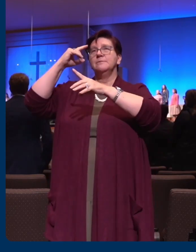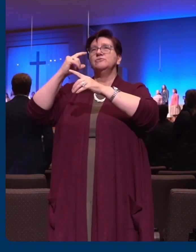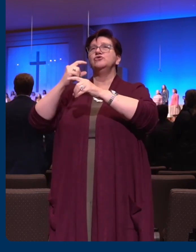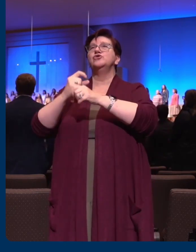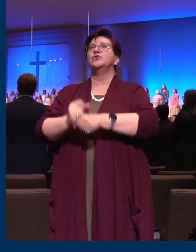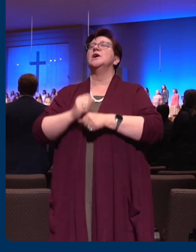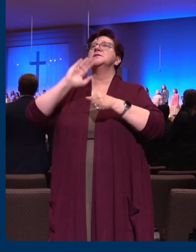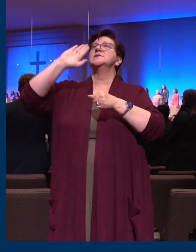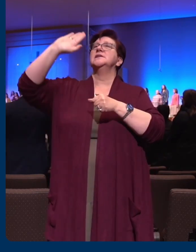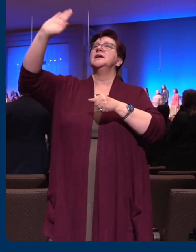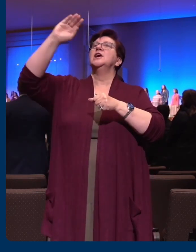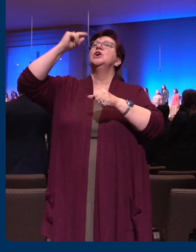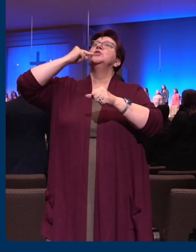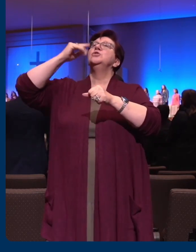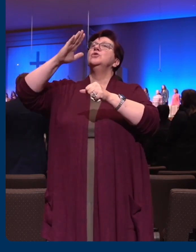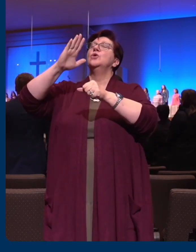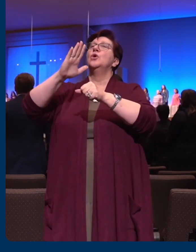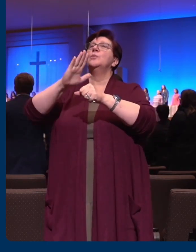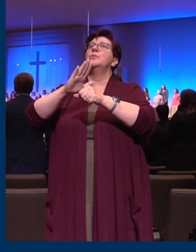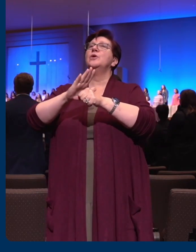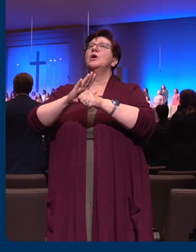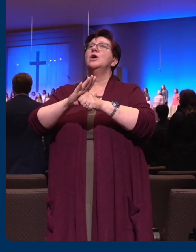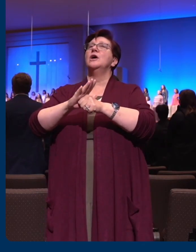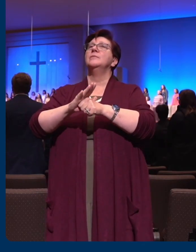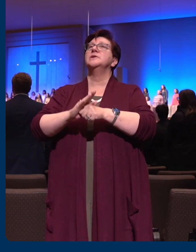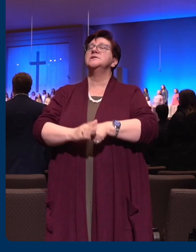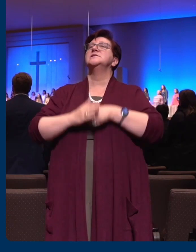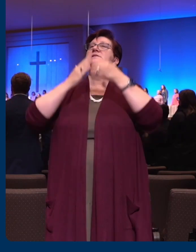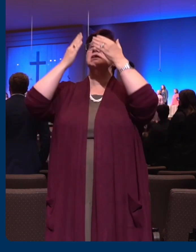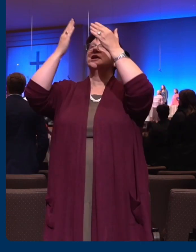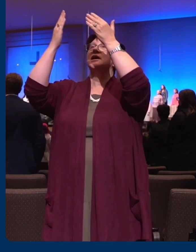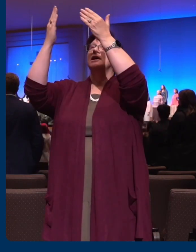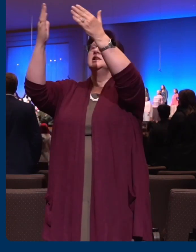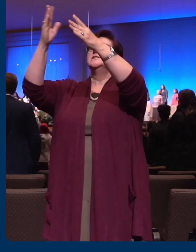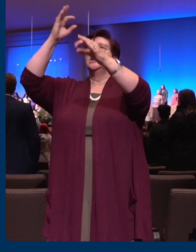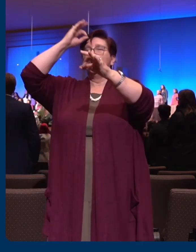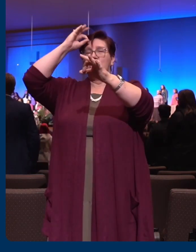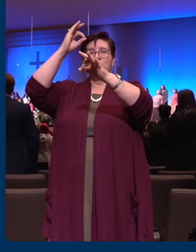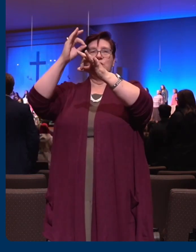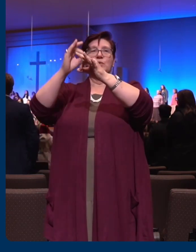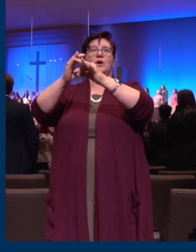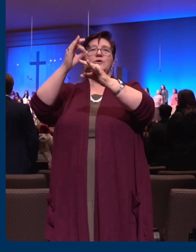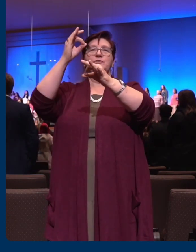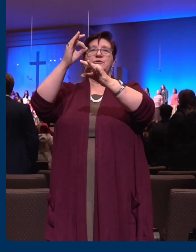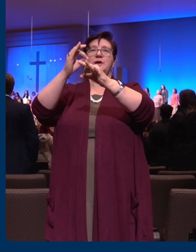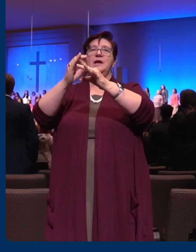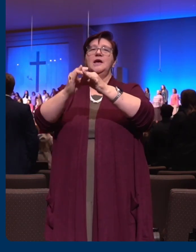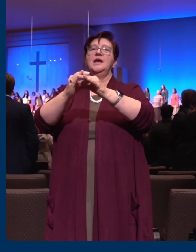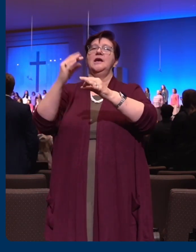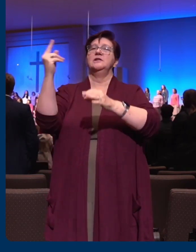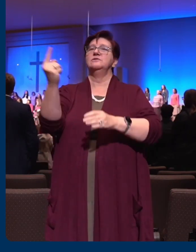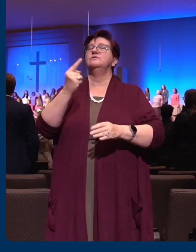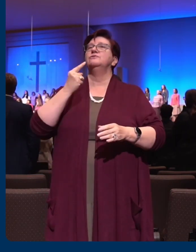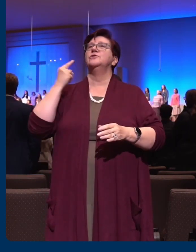holding on to your promises, you are faithful,